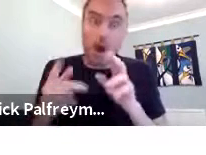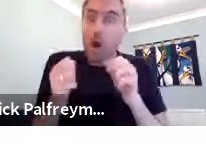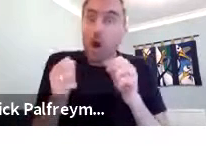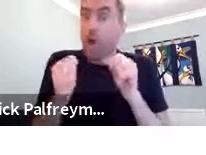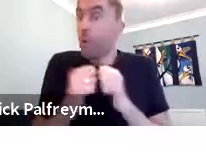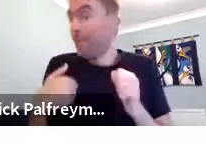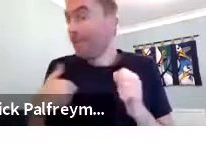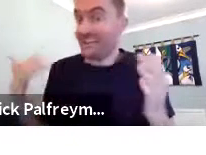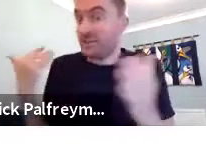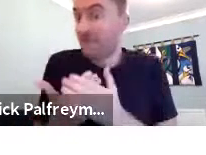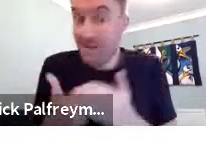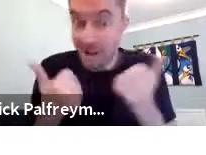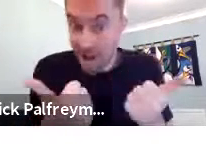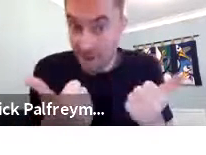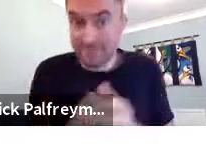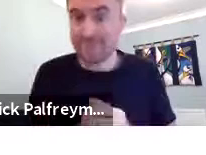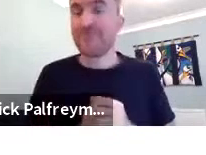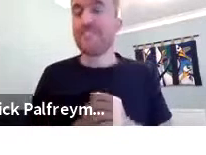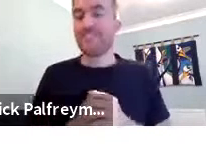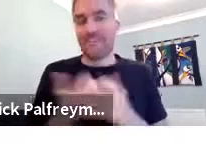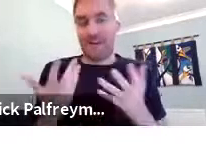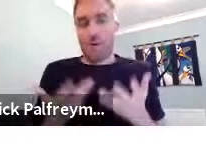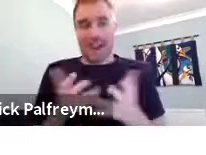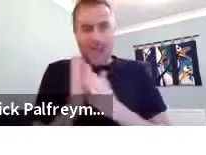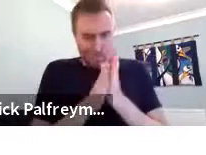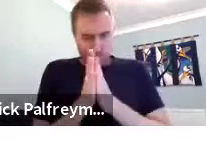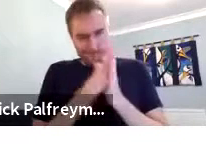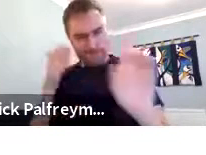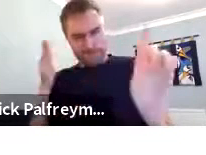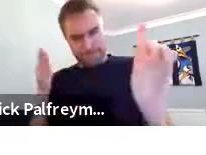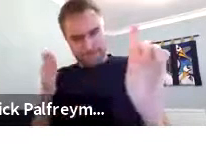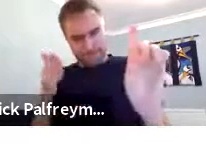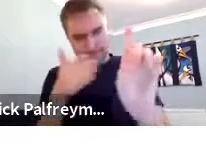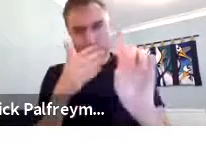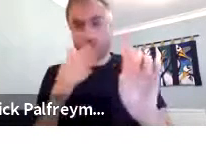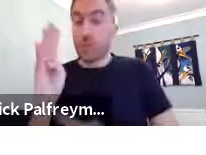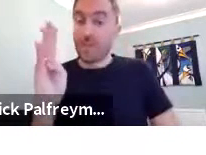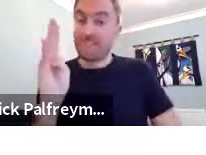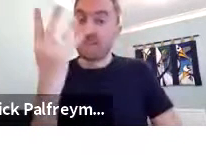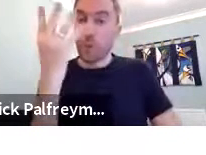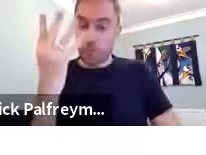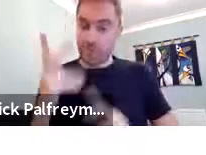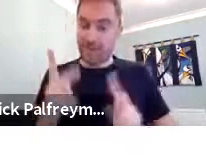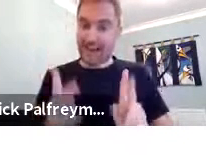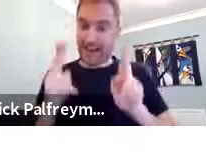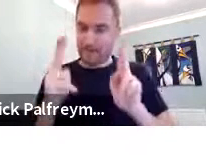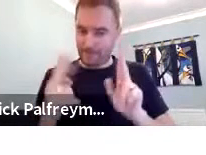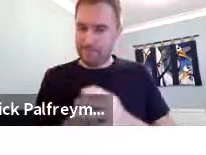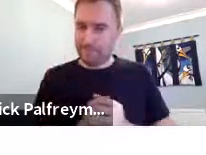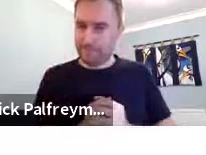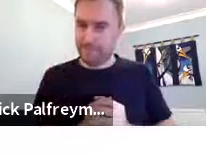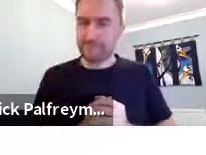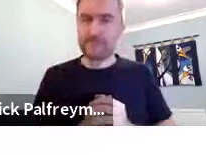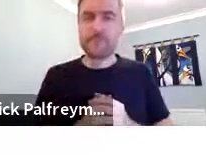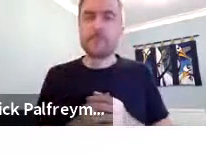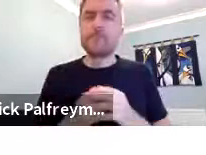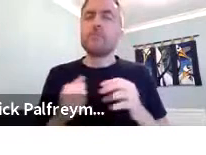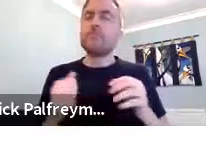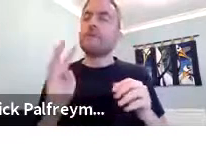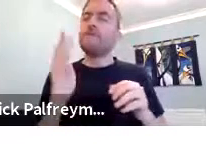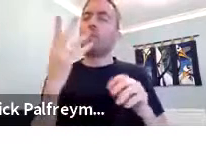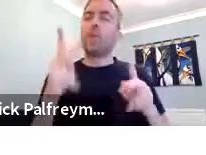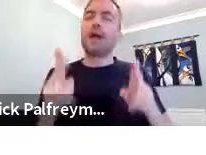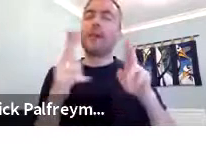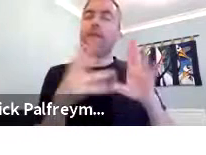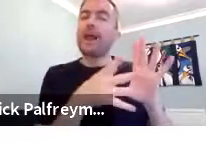Okay. So, I hope you're all with me so far. And now, we're going to plow straight ahead to the fourth clip.